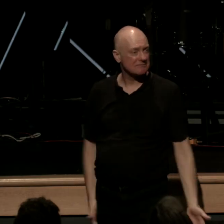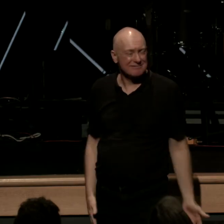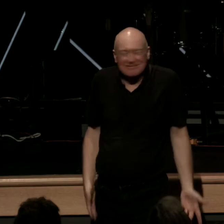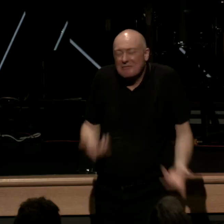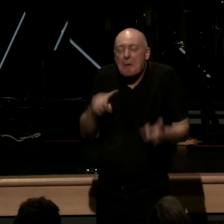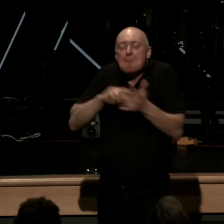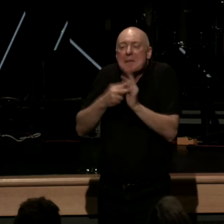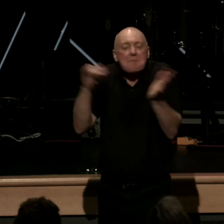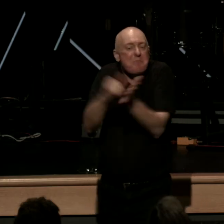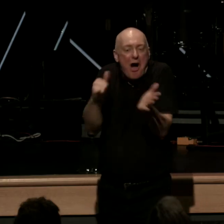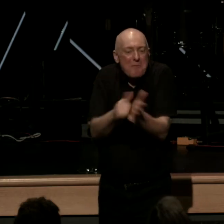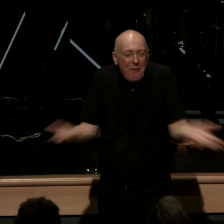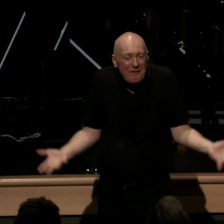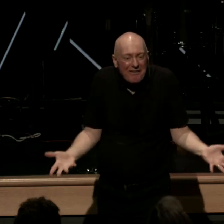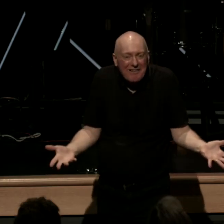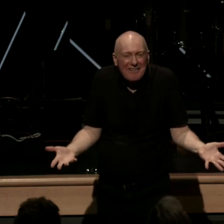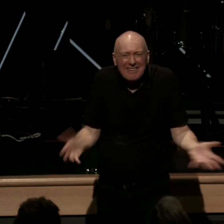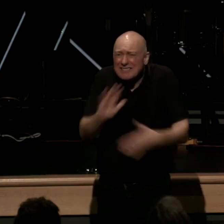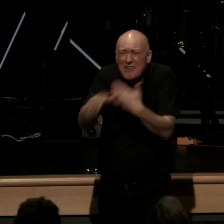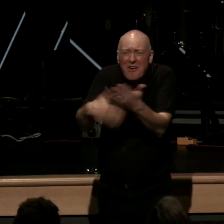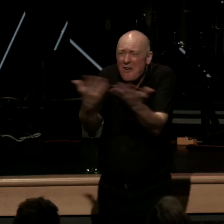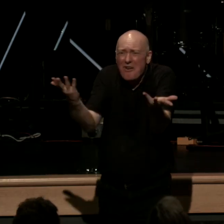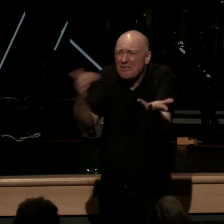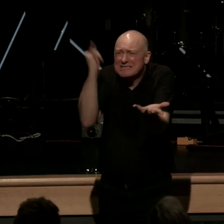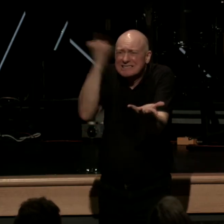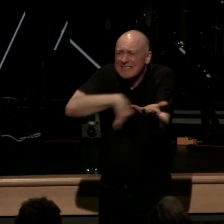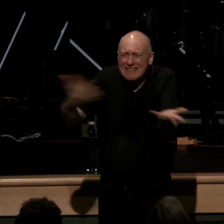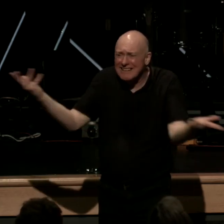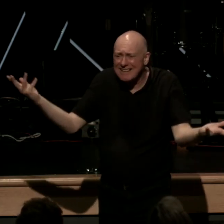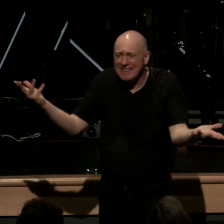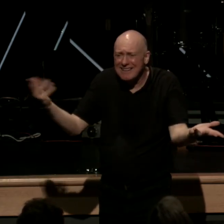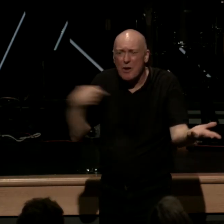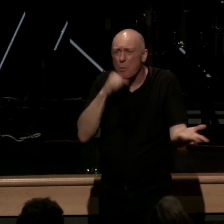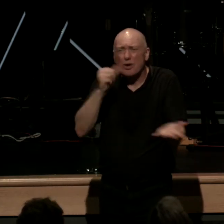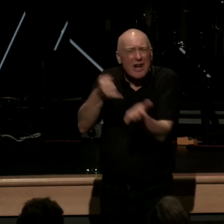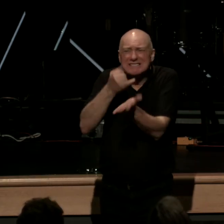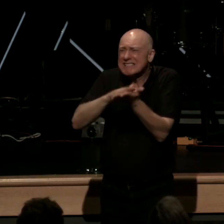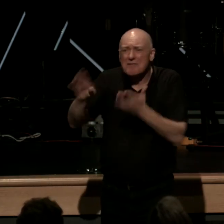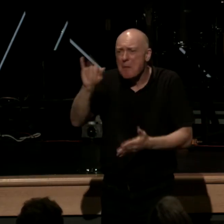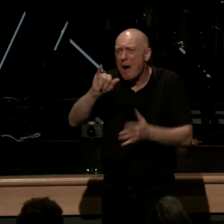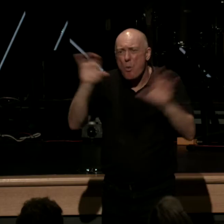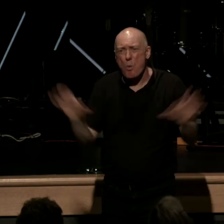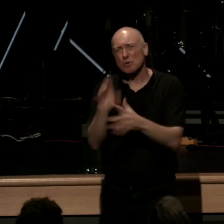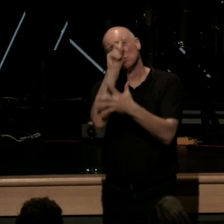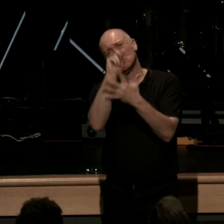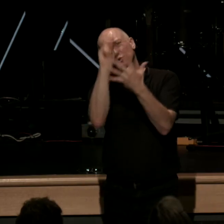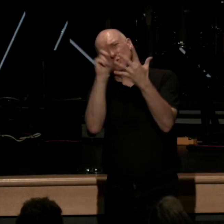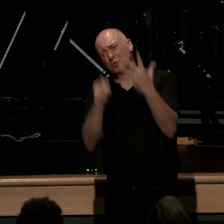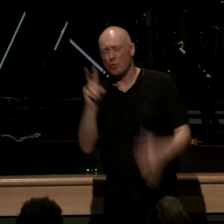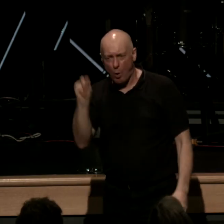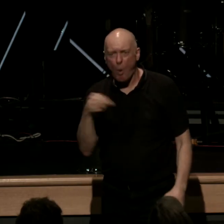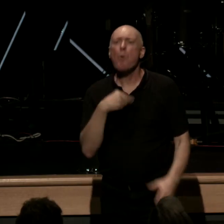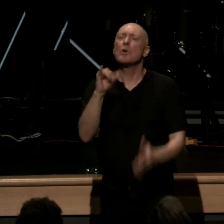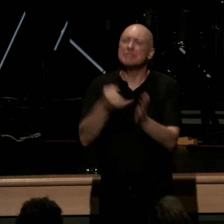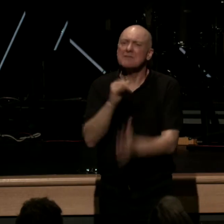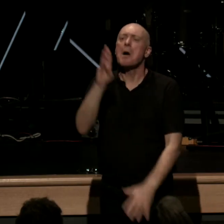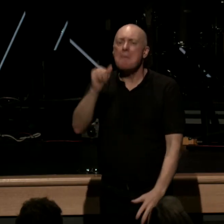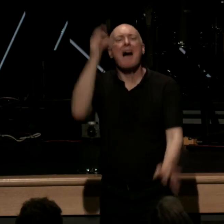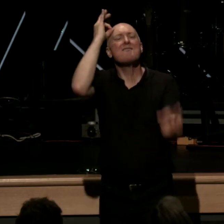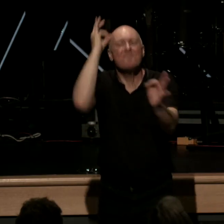and that's just how faulty this all is we are not justified by works we are justified by faith by